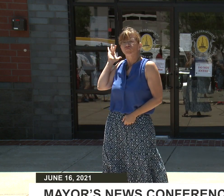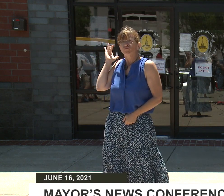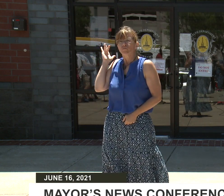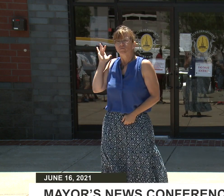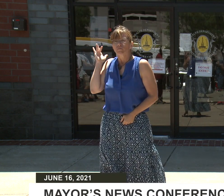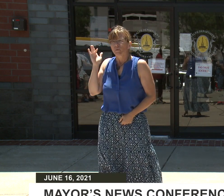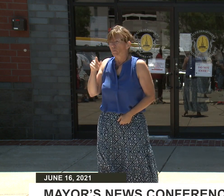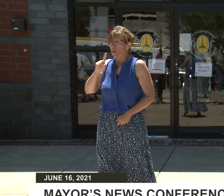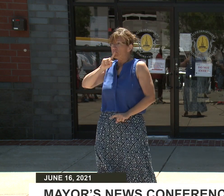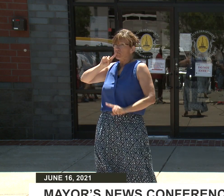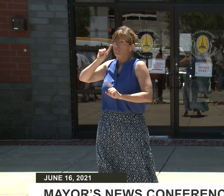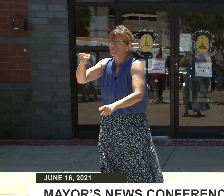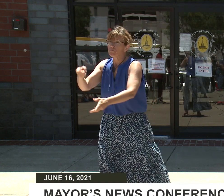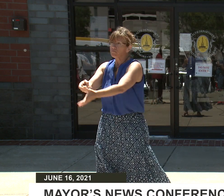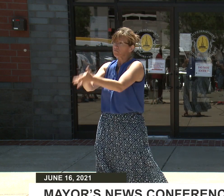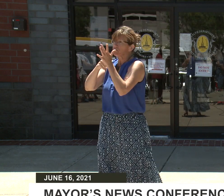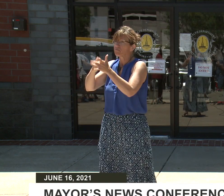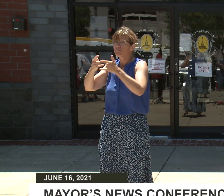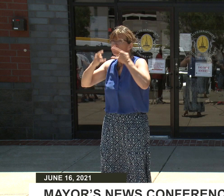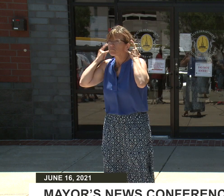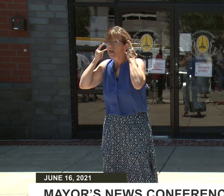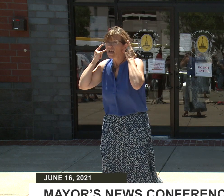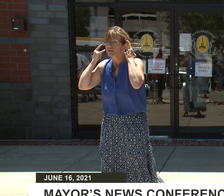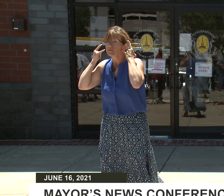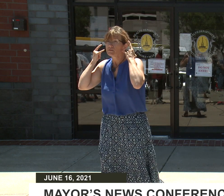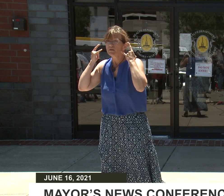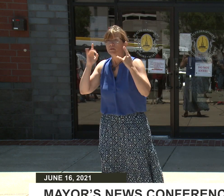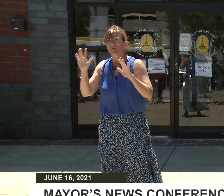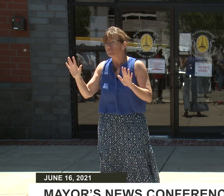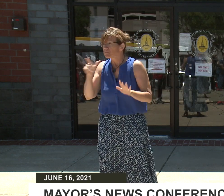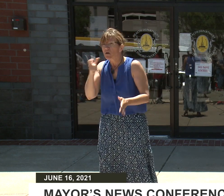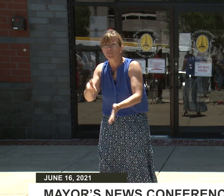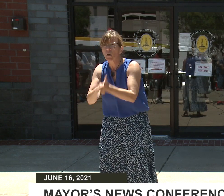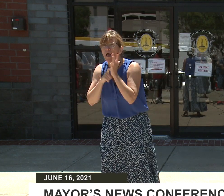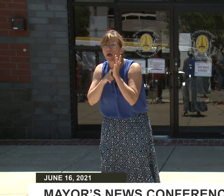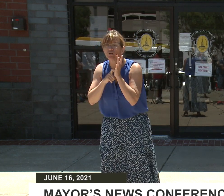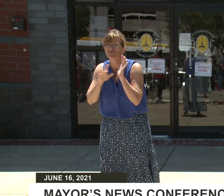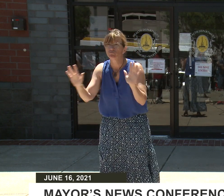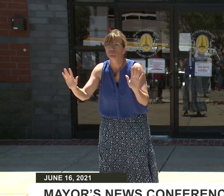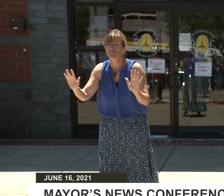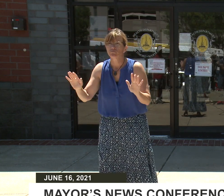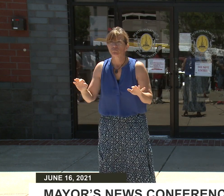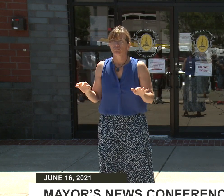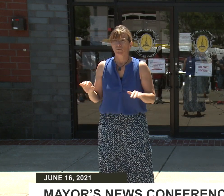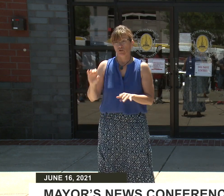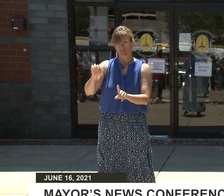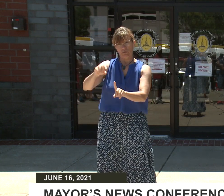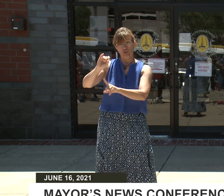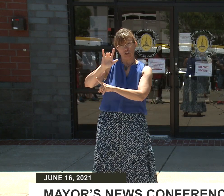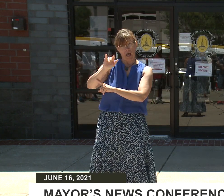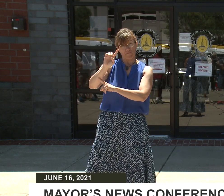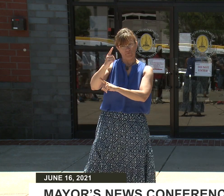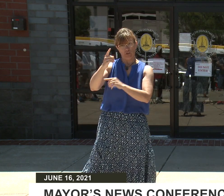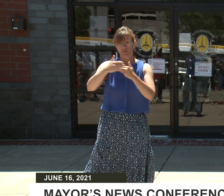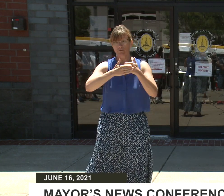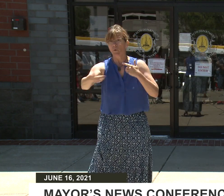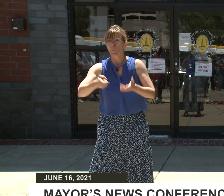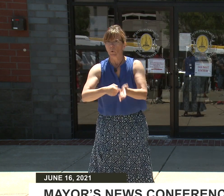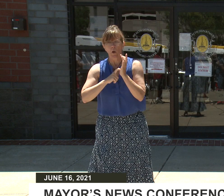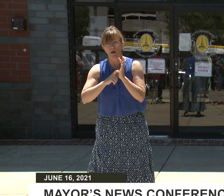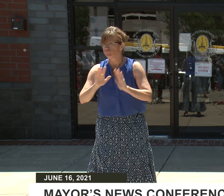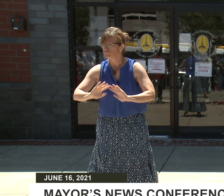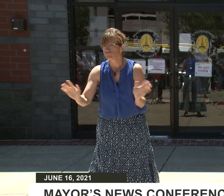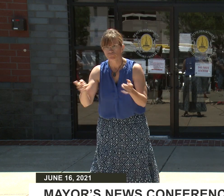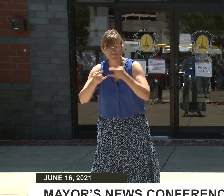personal preference. We simply will not require it after July 1st. For more information on where you can get vaccinated,